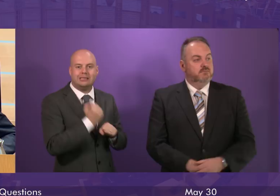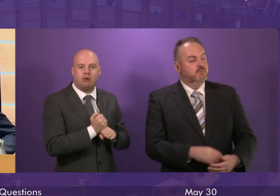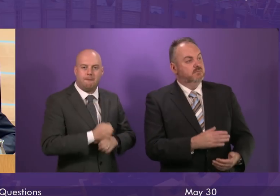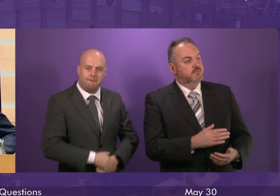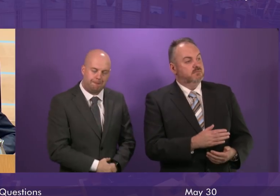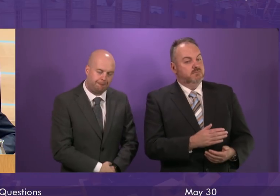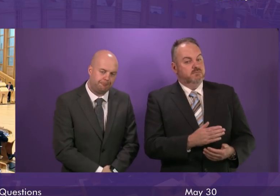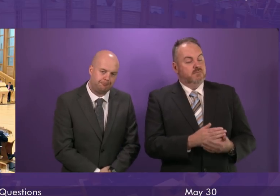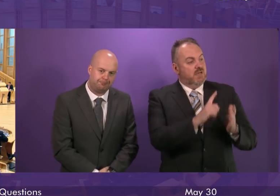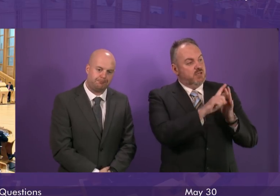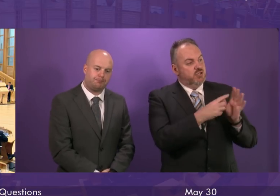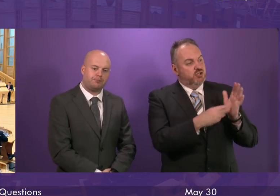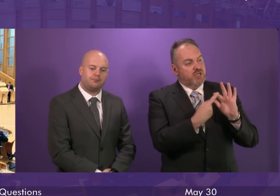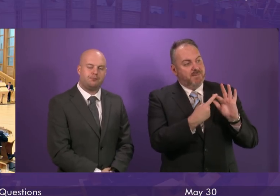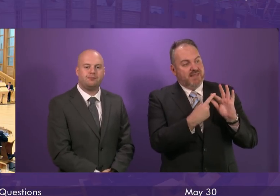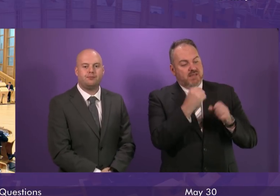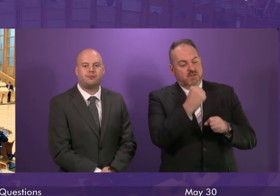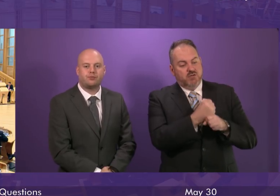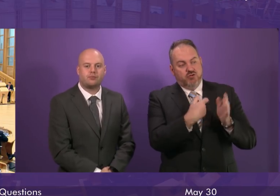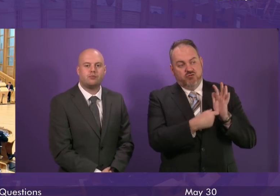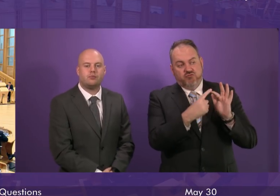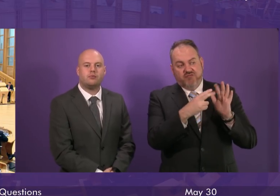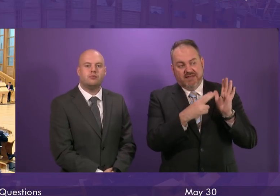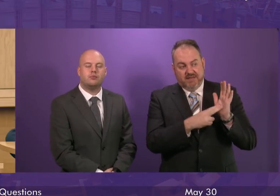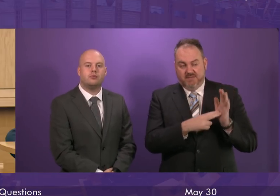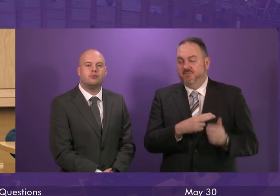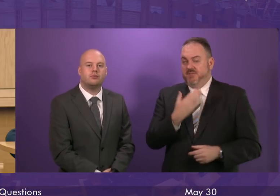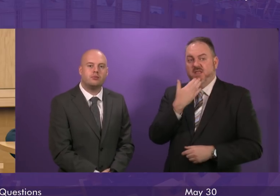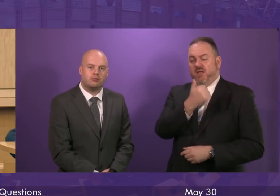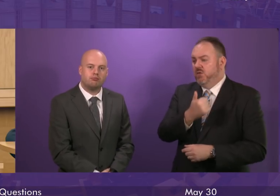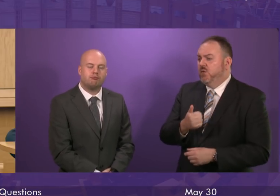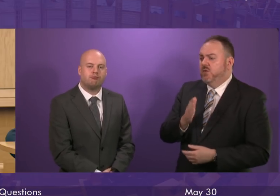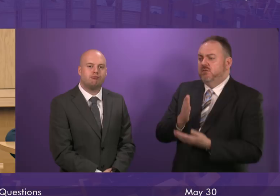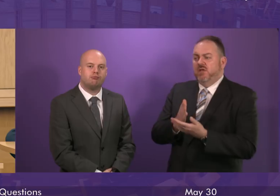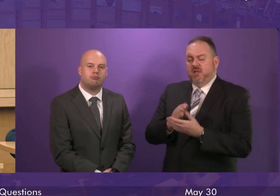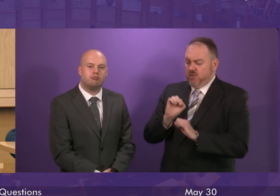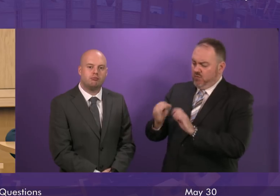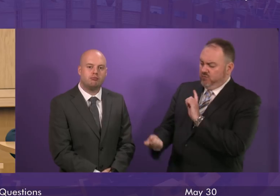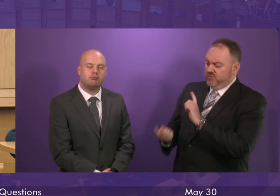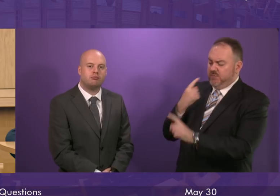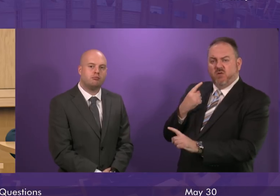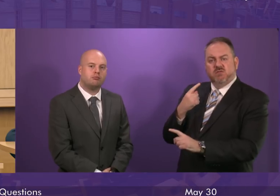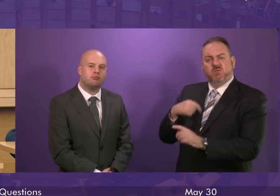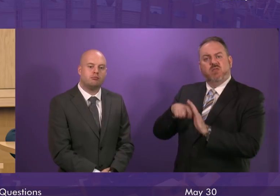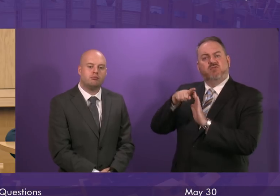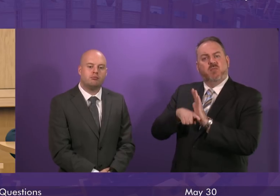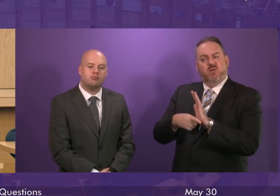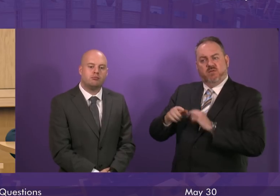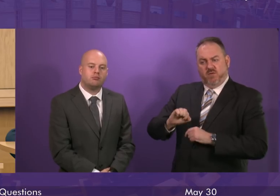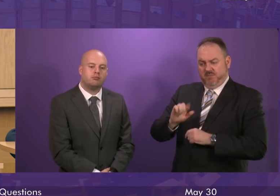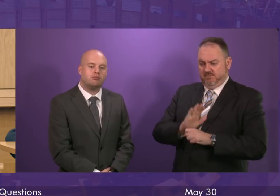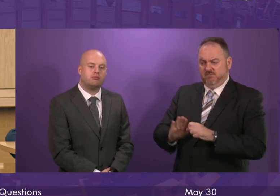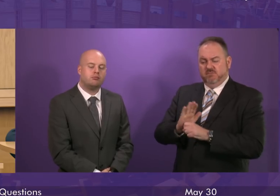Question number five Jamie Green. Thank you Presiding Officer. To ask the First Minister what the Scottish Government's response is to the report by Age Scotland